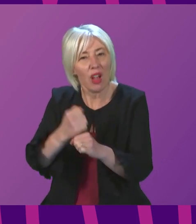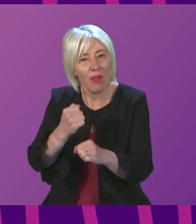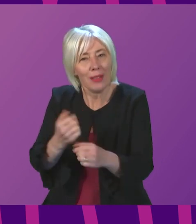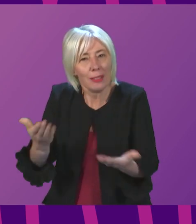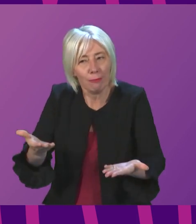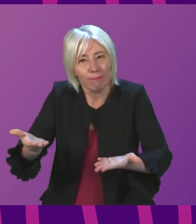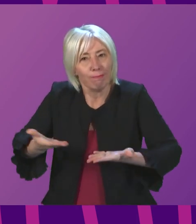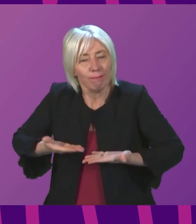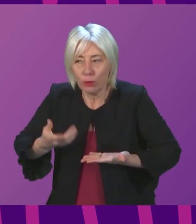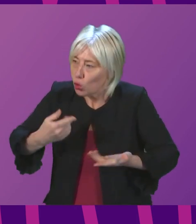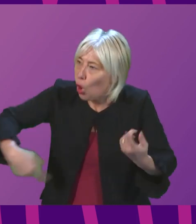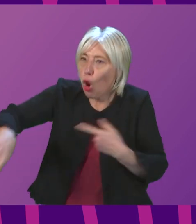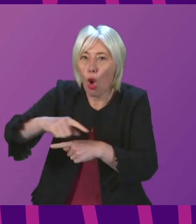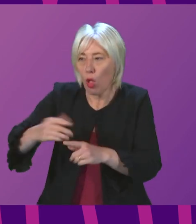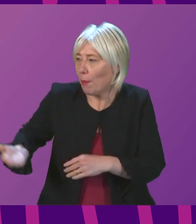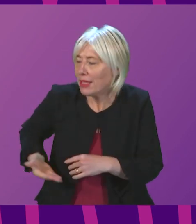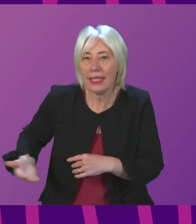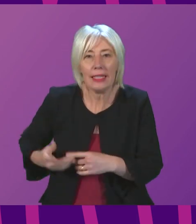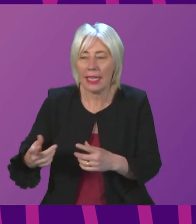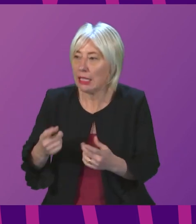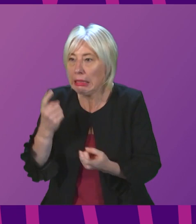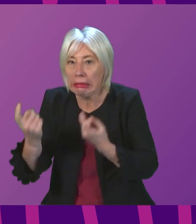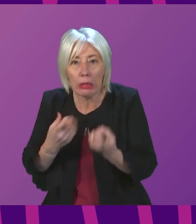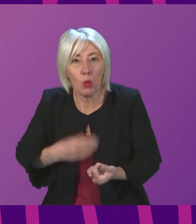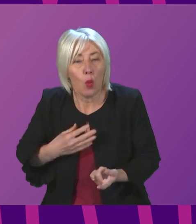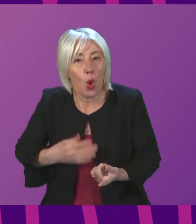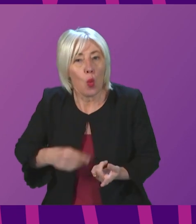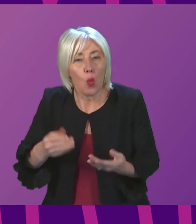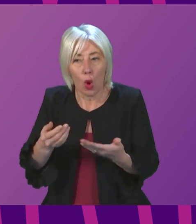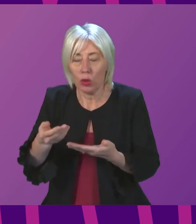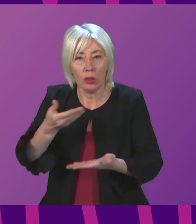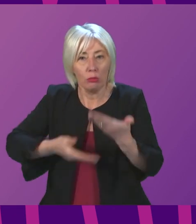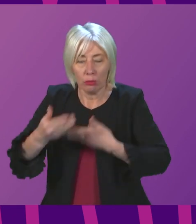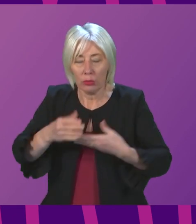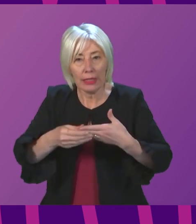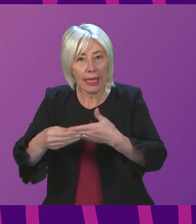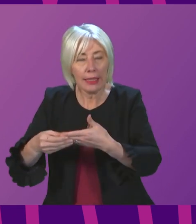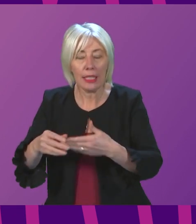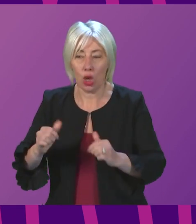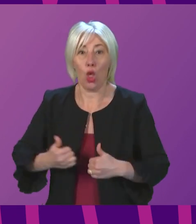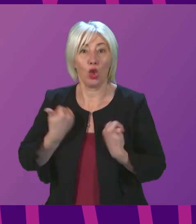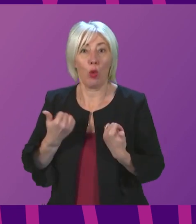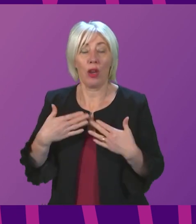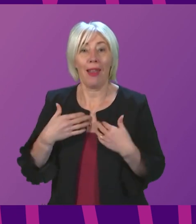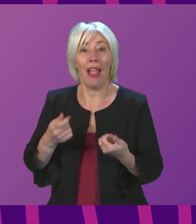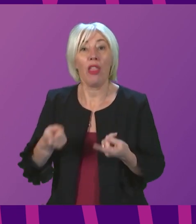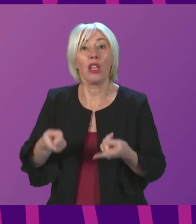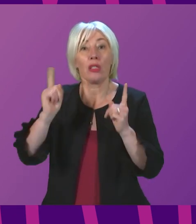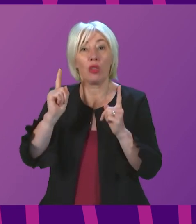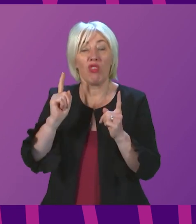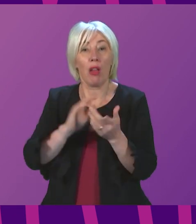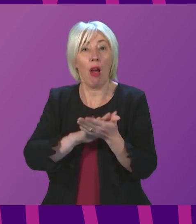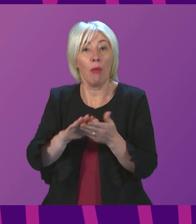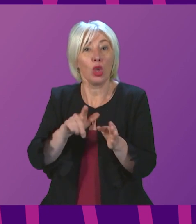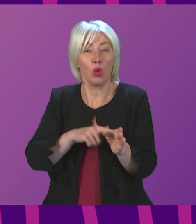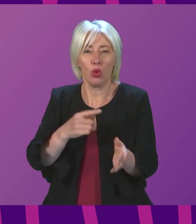to the businesses who are seeking it. This morning, the Health Secretary, Hamza Youssef, was asked